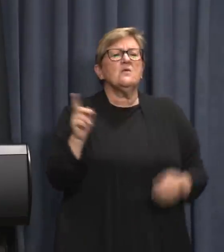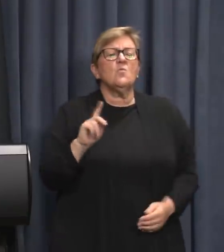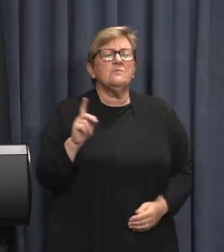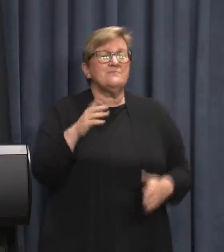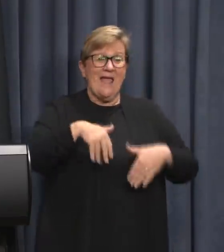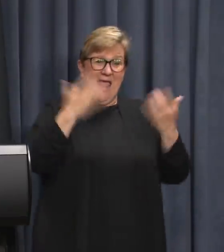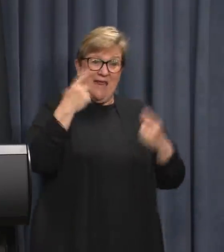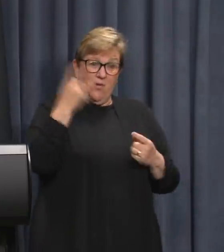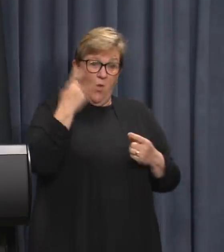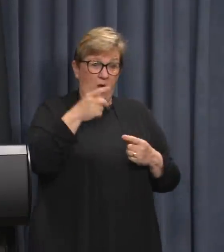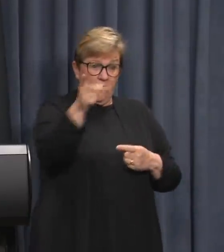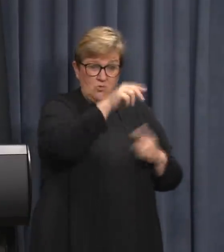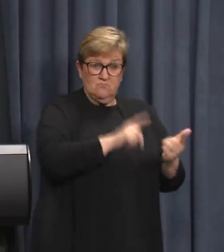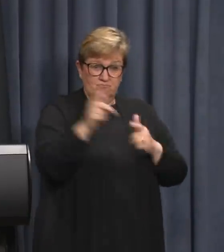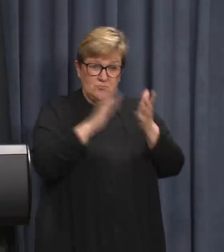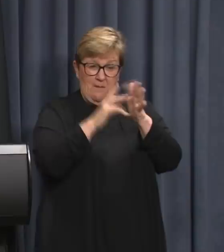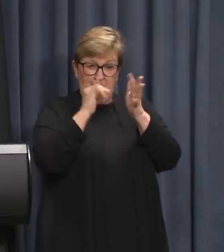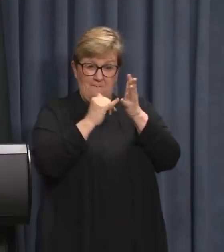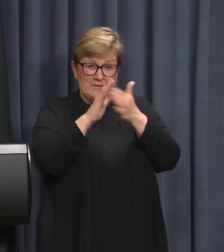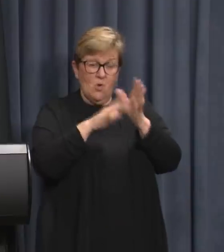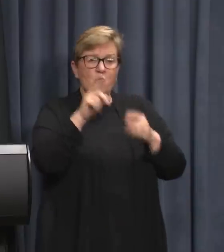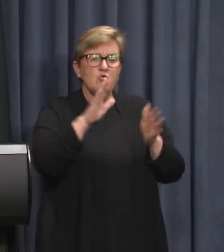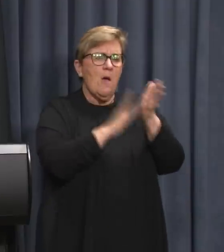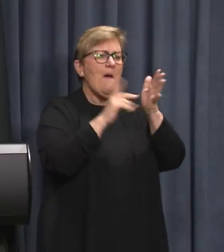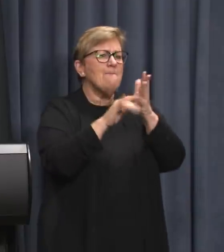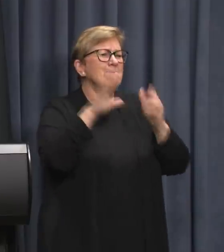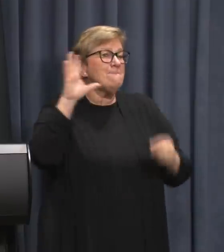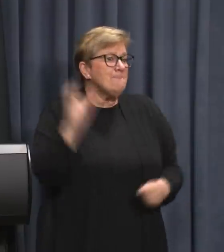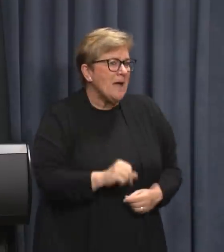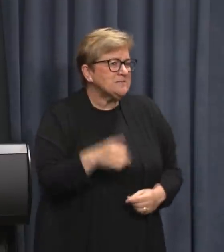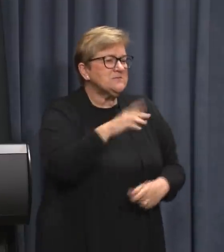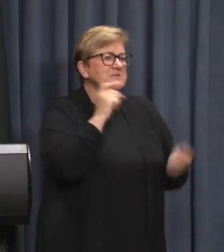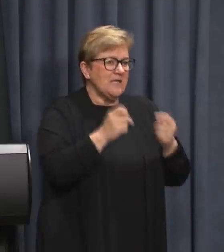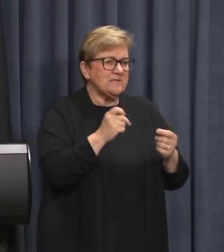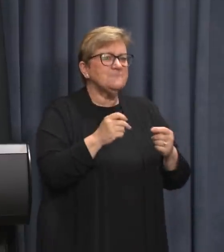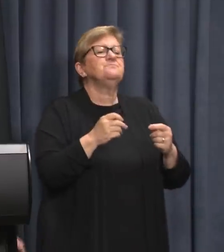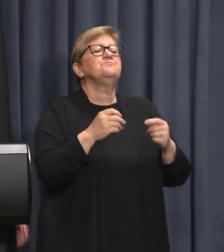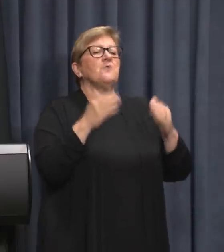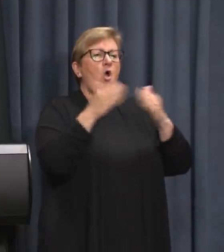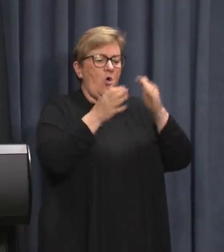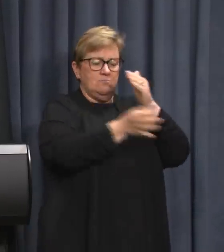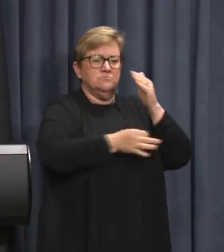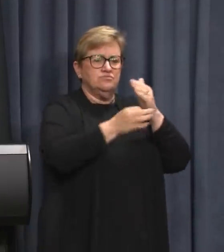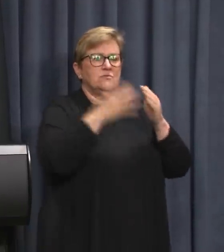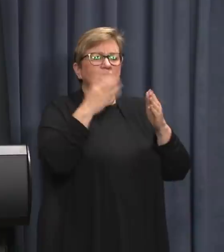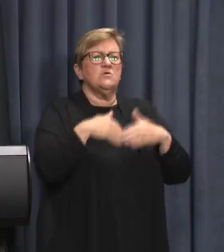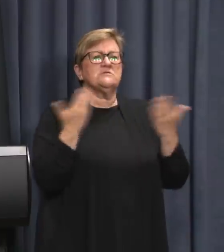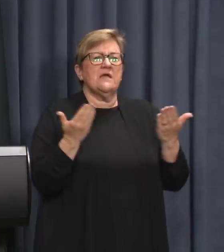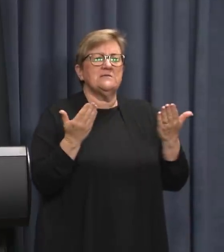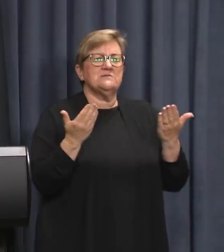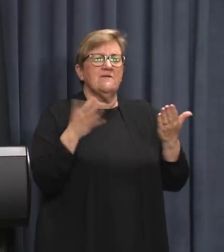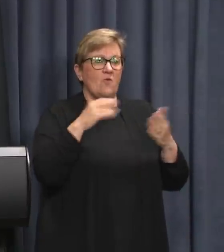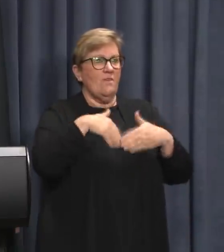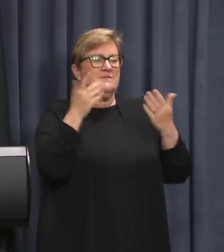anyone who attended the event must get tested and now self quarantine for 14 days from the date of